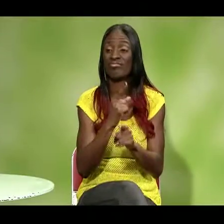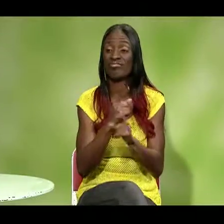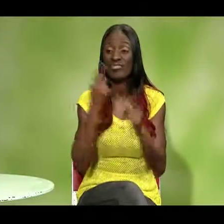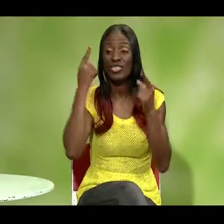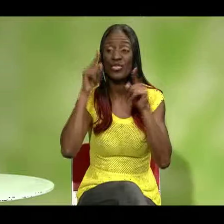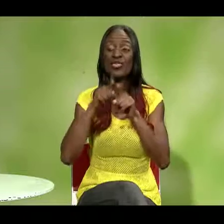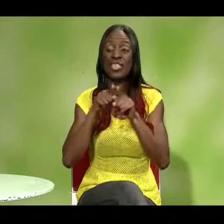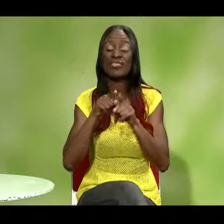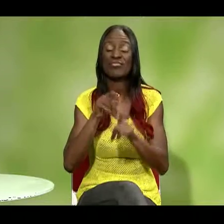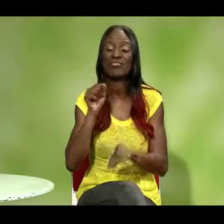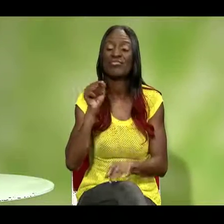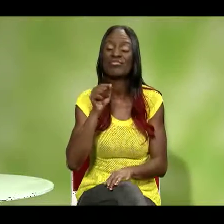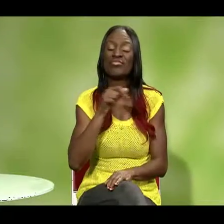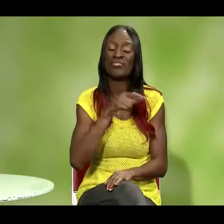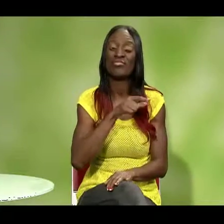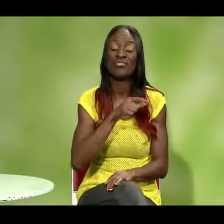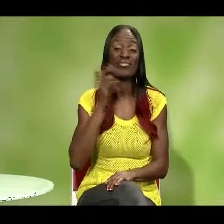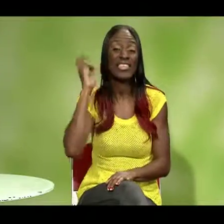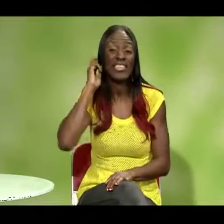Right. Yeah. absolutely agree.